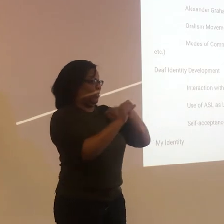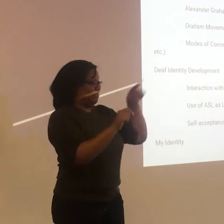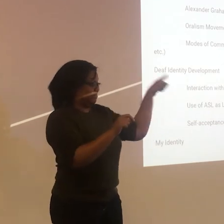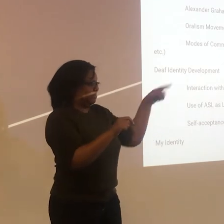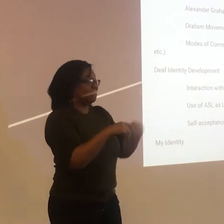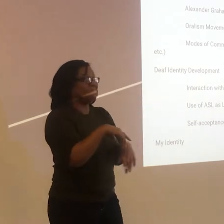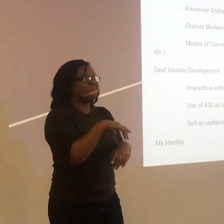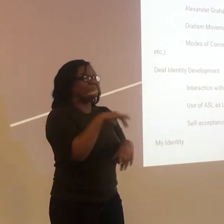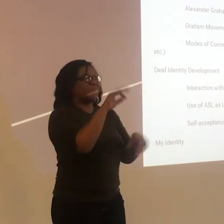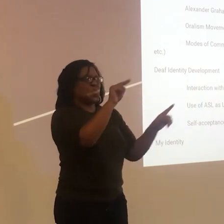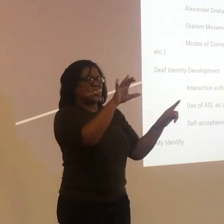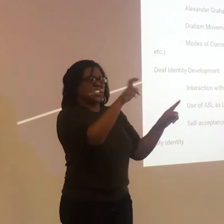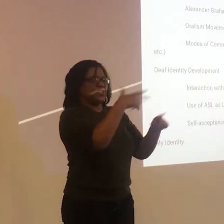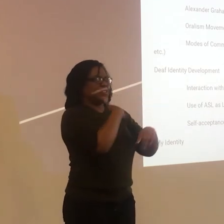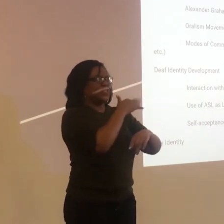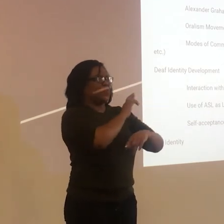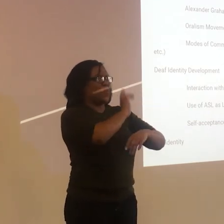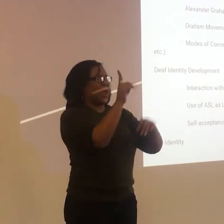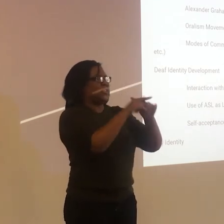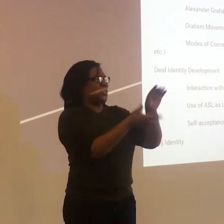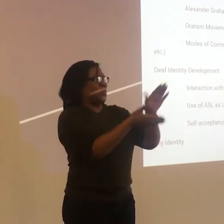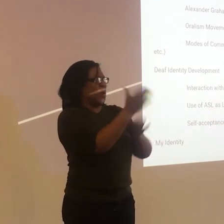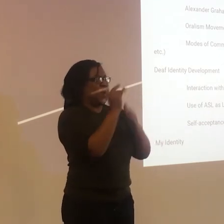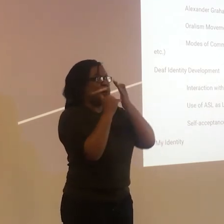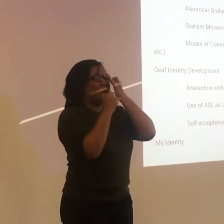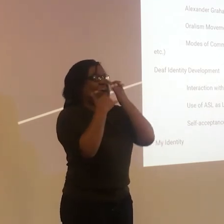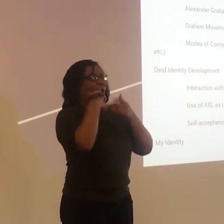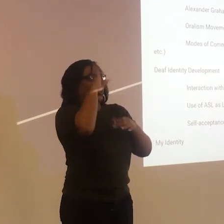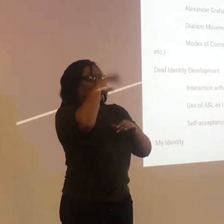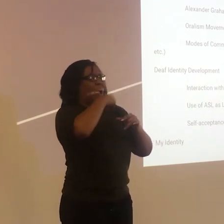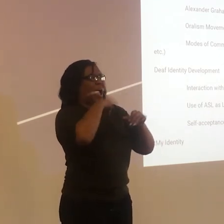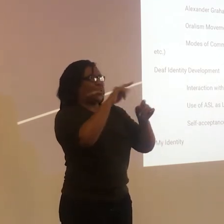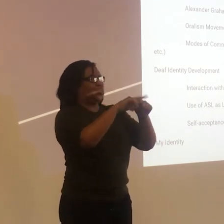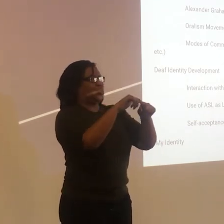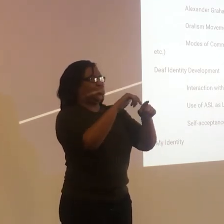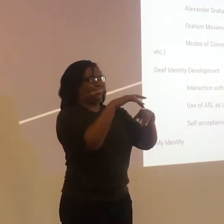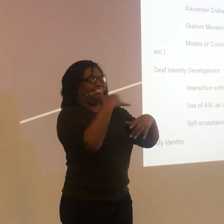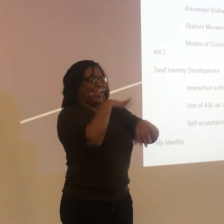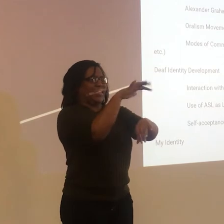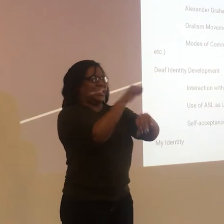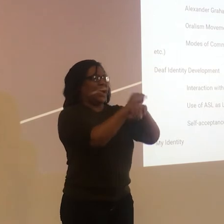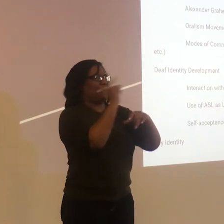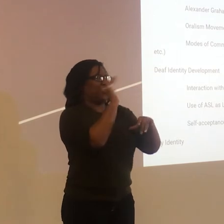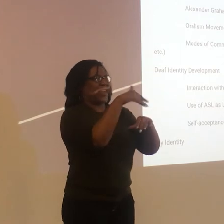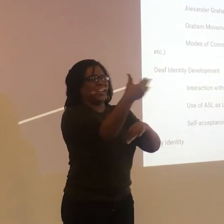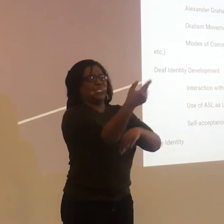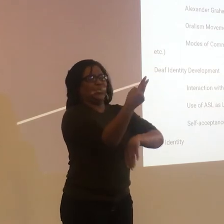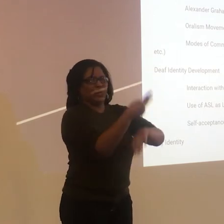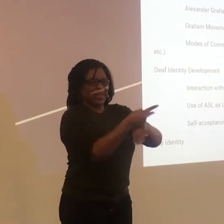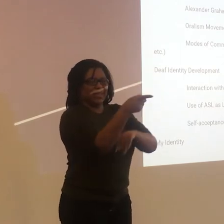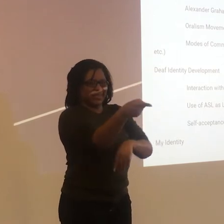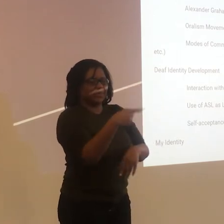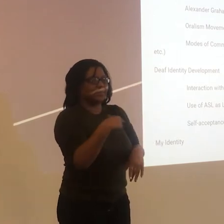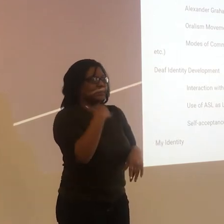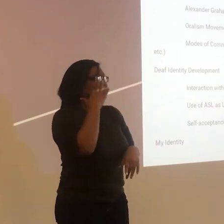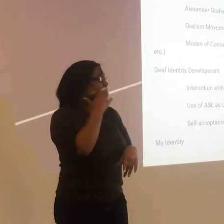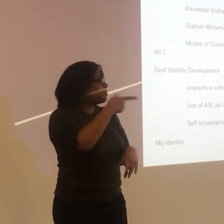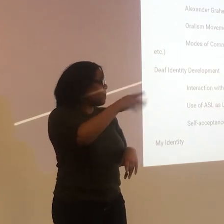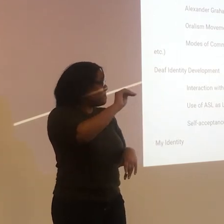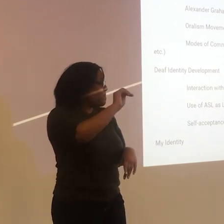So I was at work at North Central University. I was ready to go. I knew that I had to get an appointment in the next